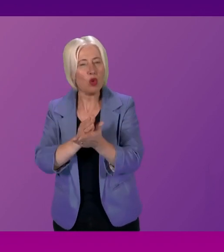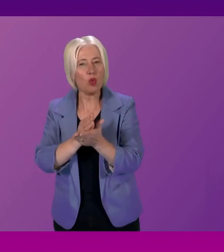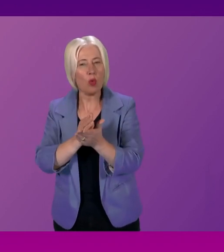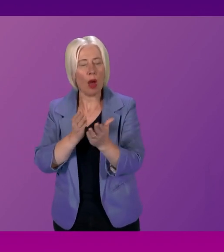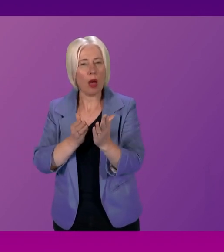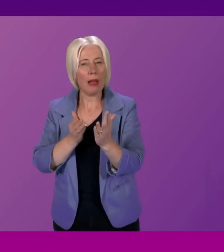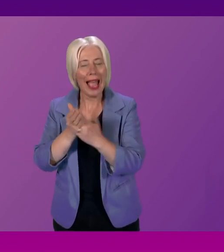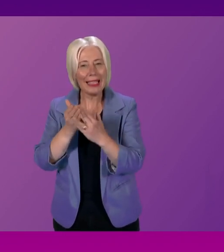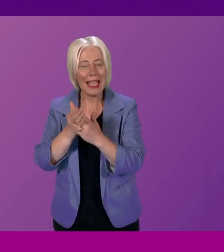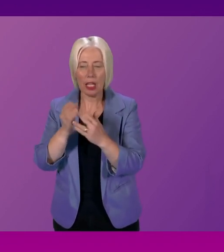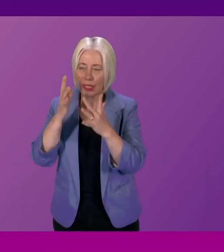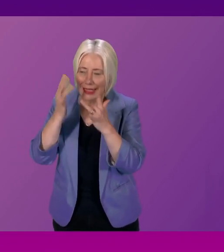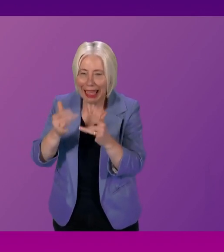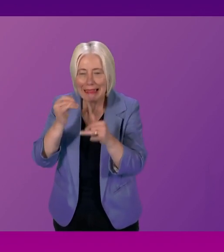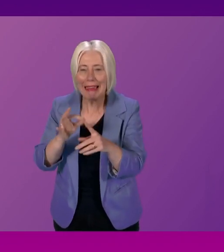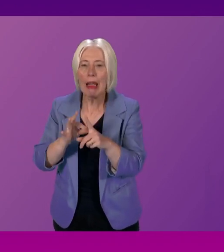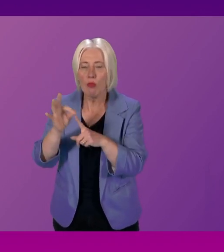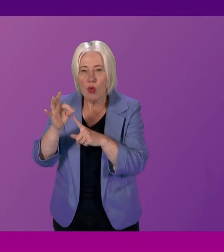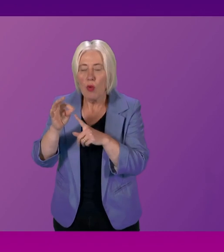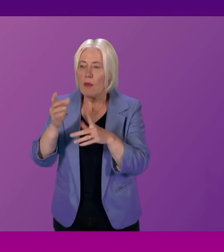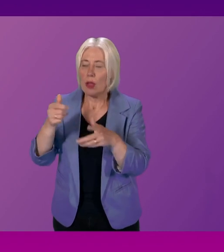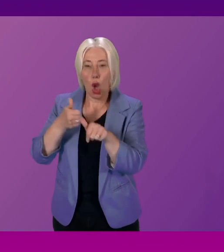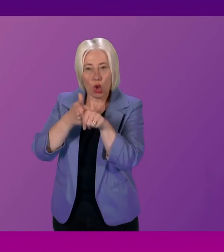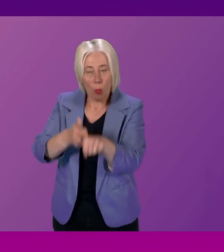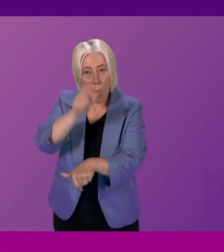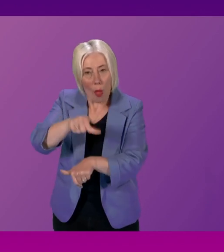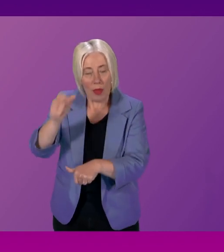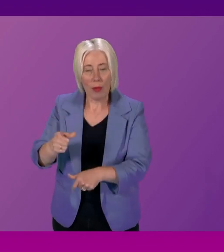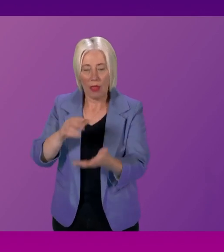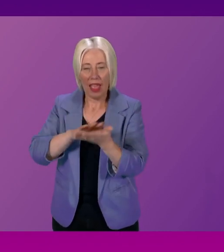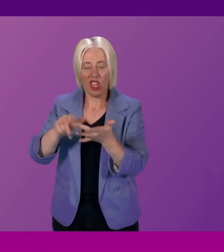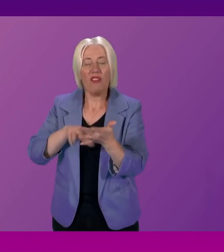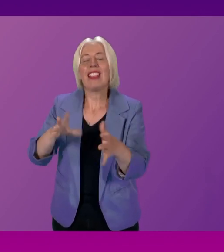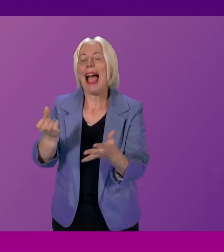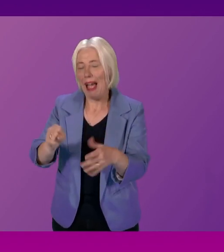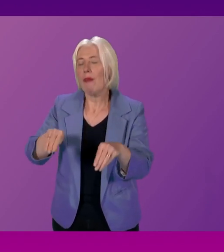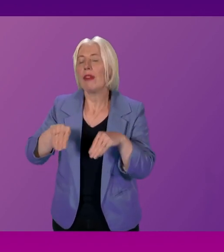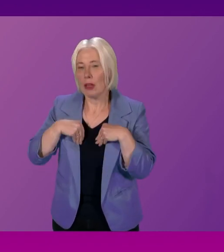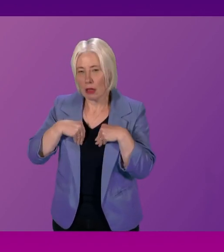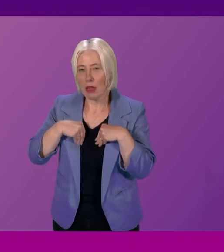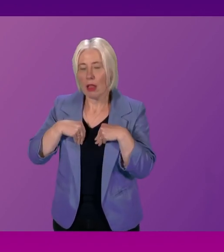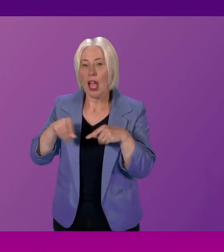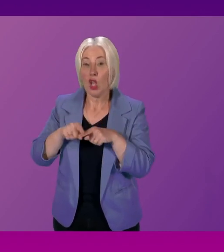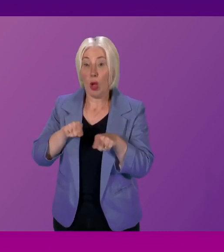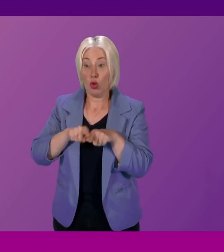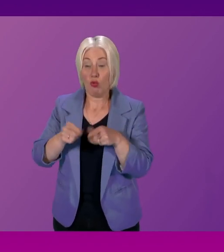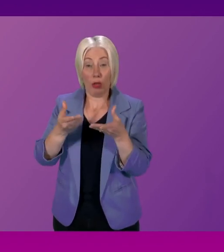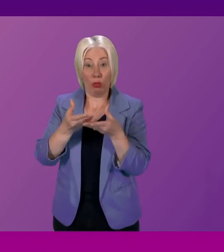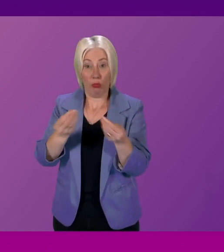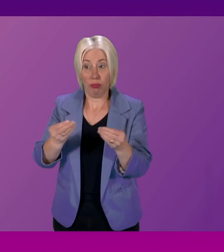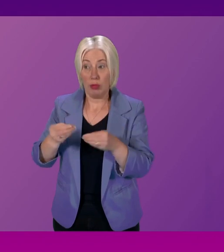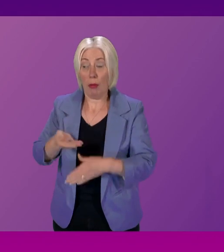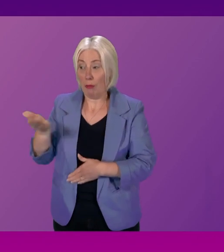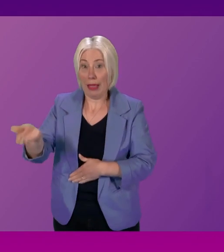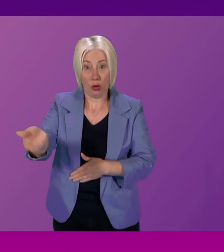to preventative treatment and also to support people living with HIV. These will be prioritised in our HIV transmission elimination delivery plan.